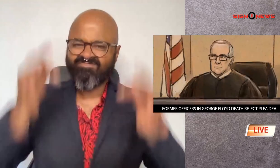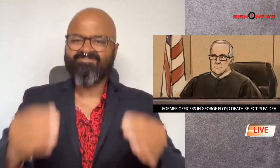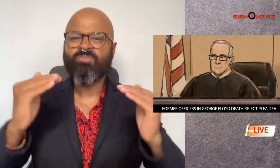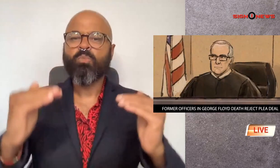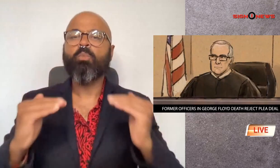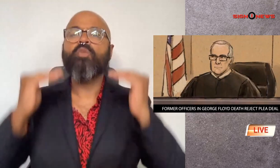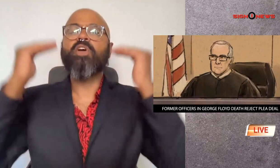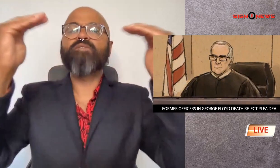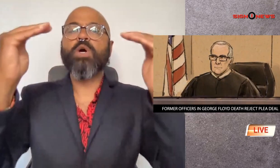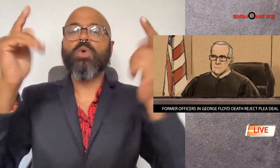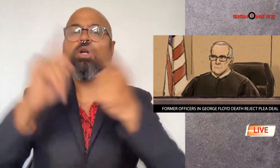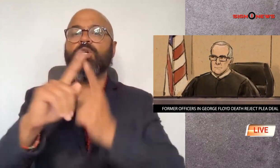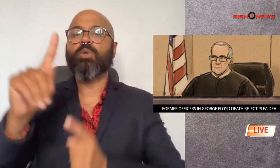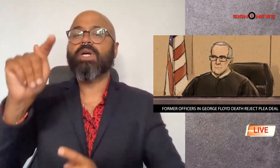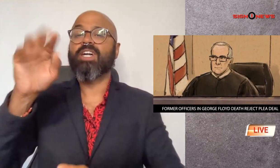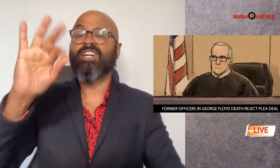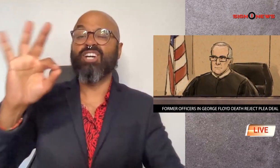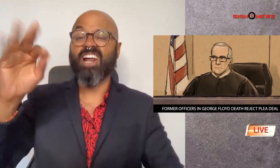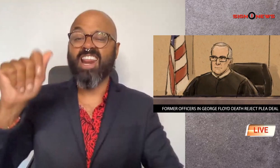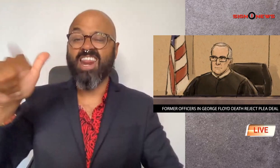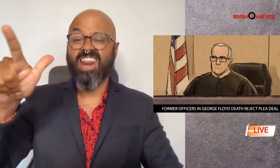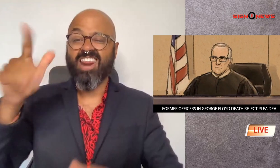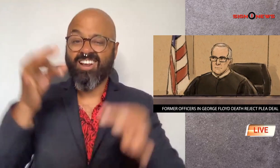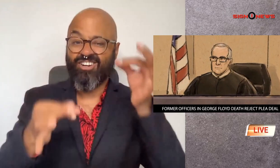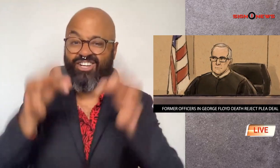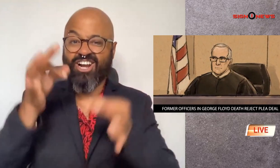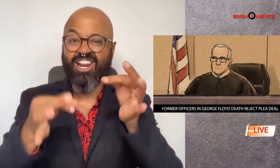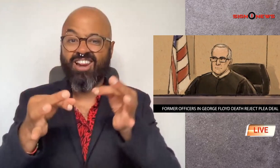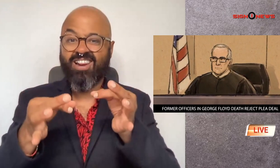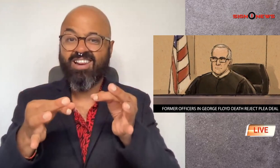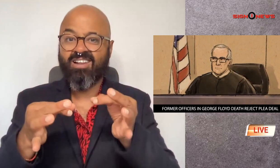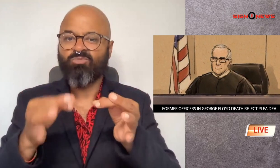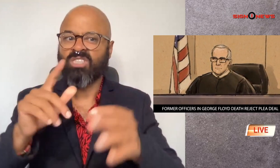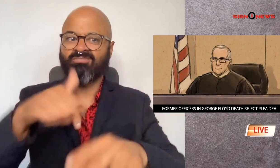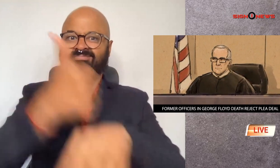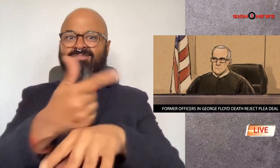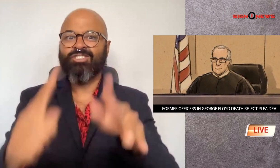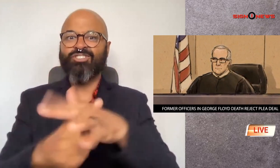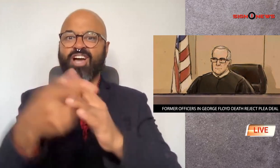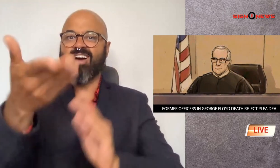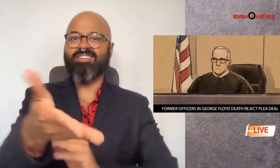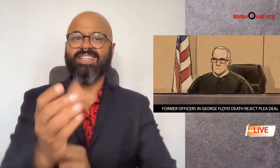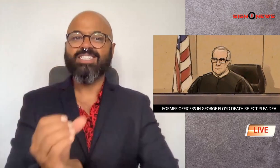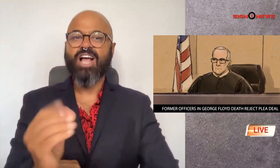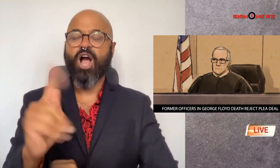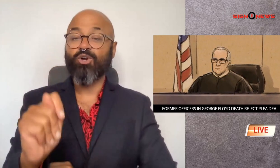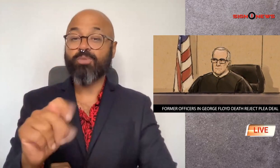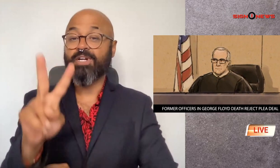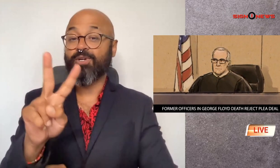they have chosen to move forward to trial which is set to start october 24th